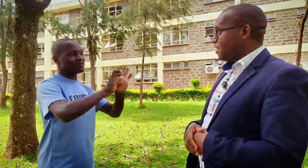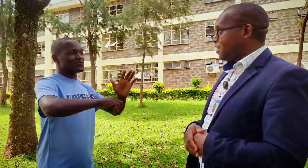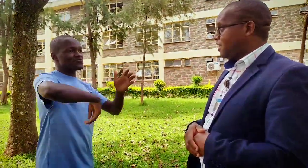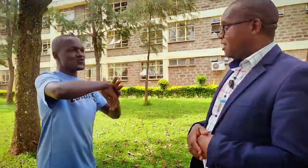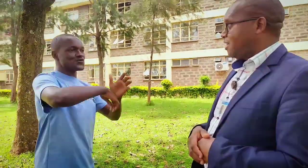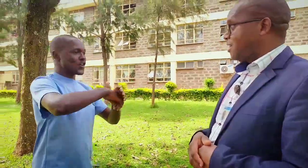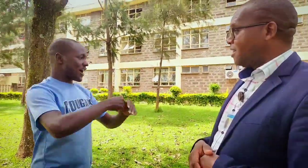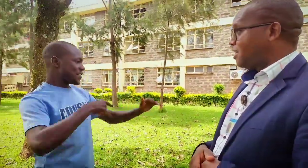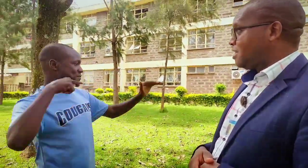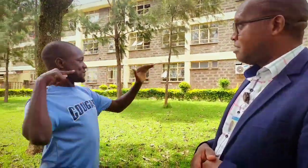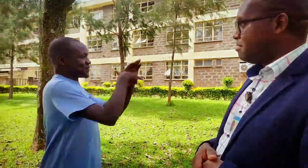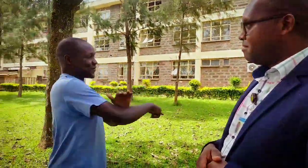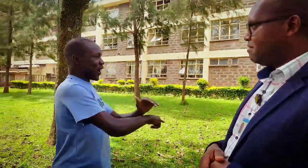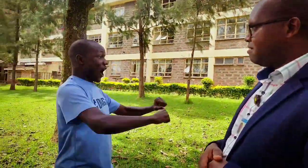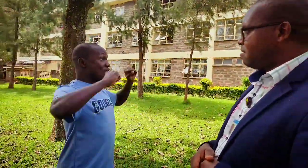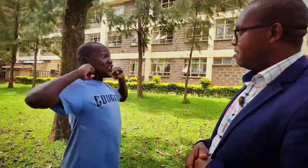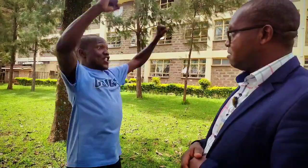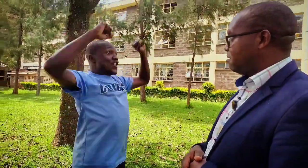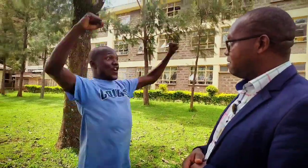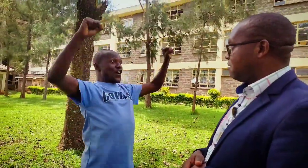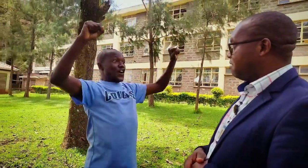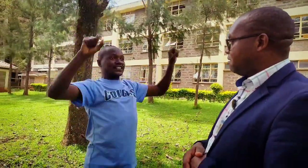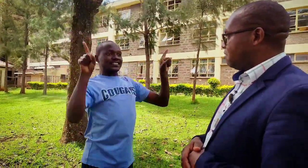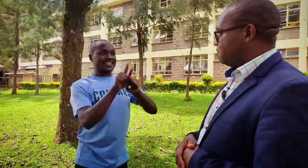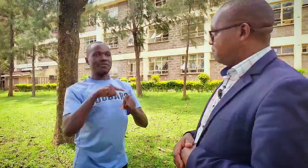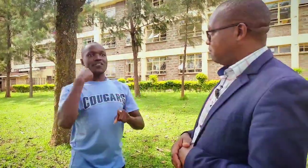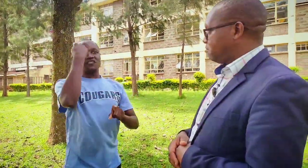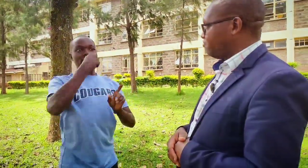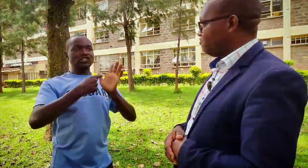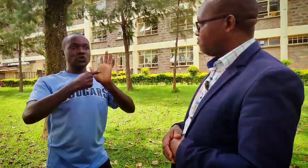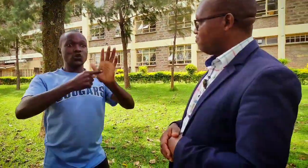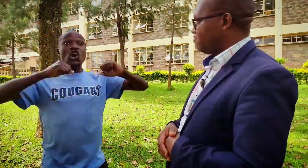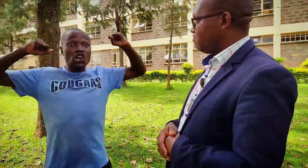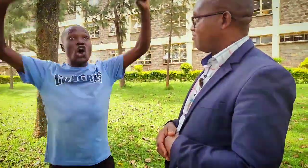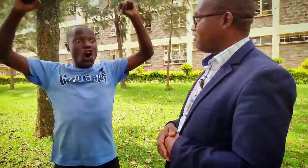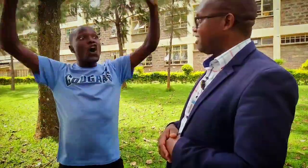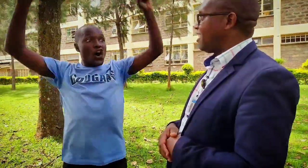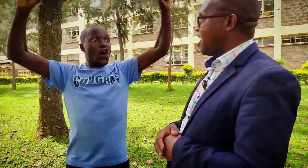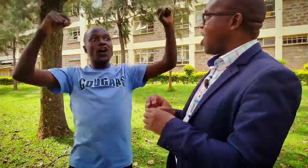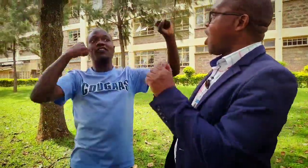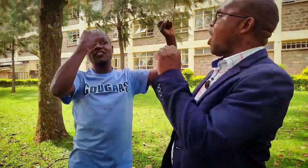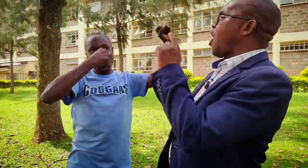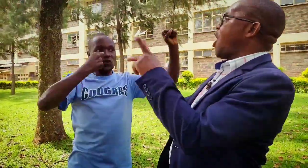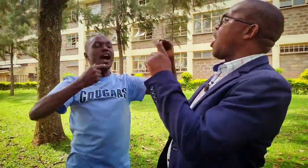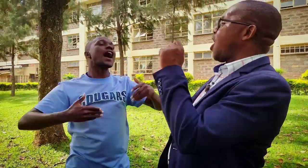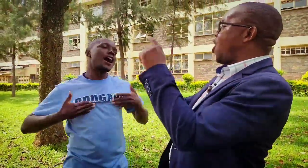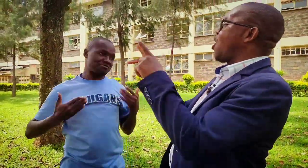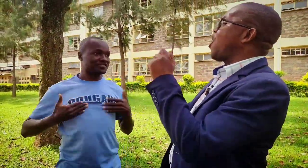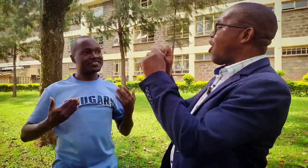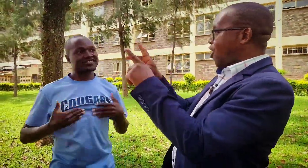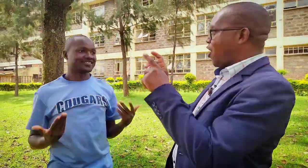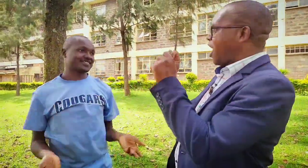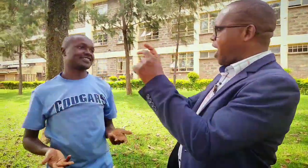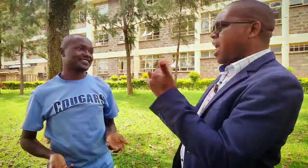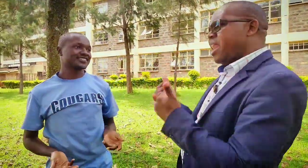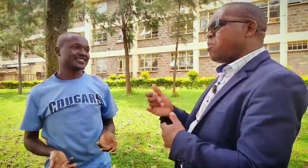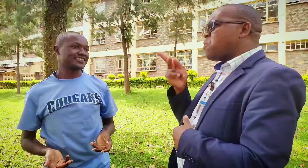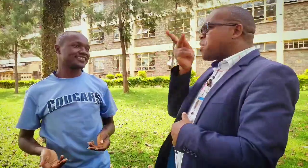if maybe your team wins how will you express that you'll feel happy now i